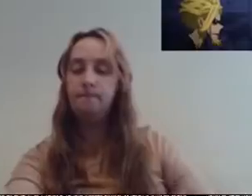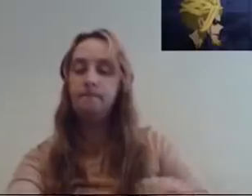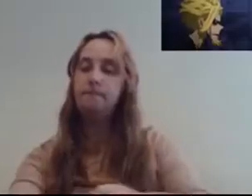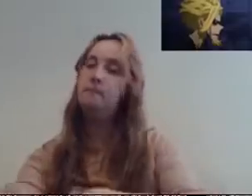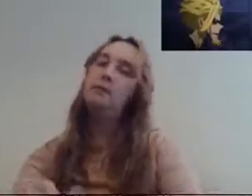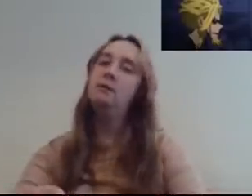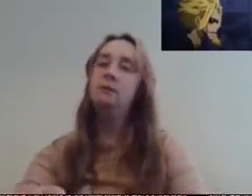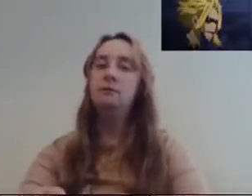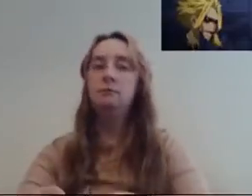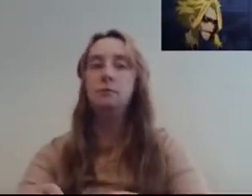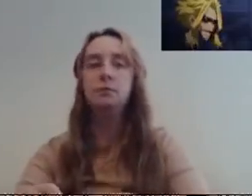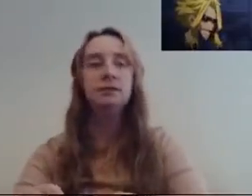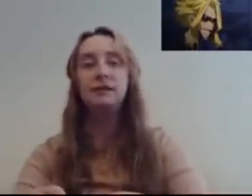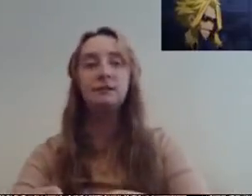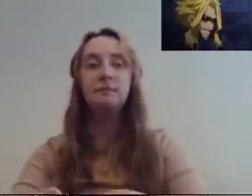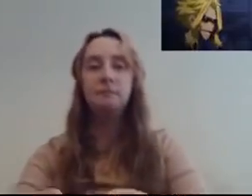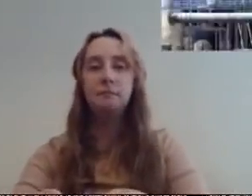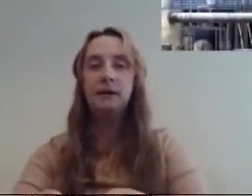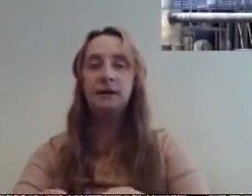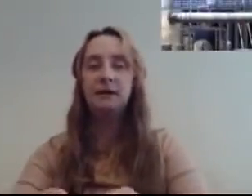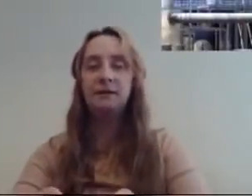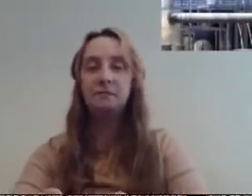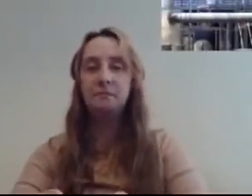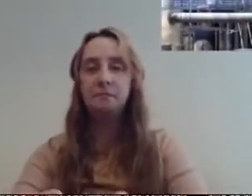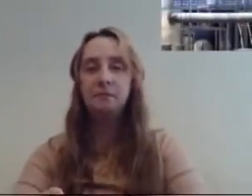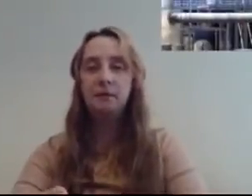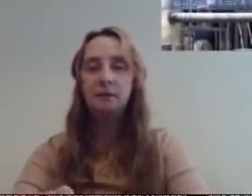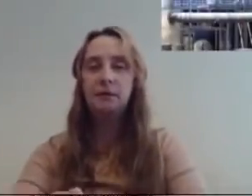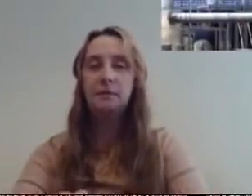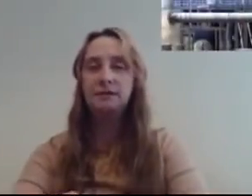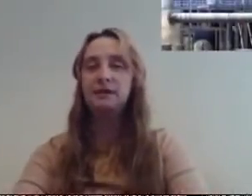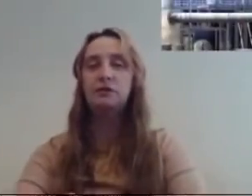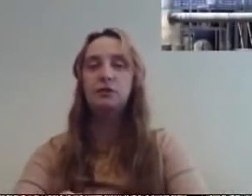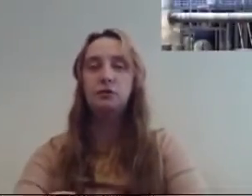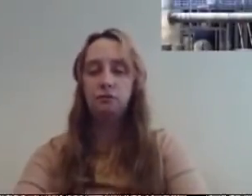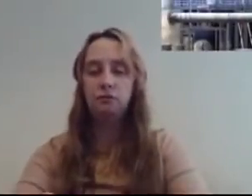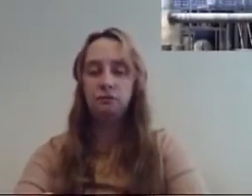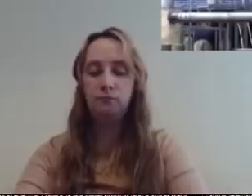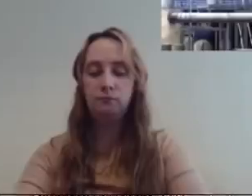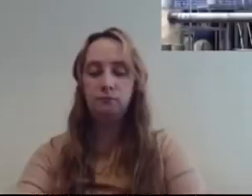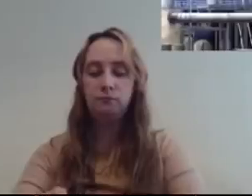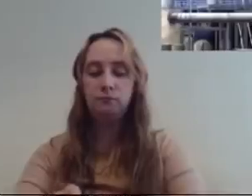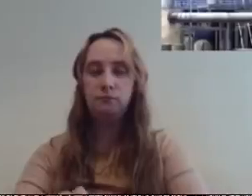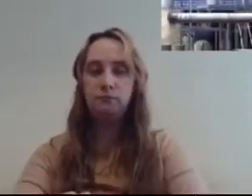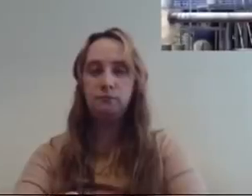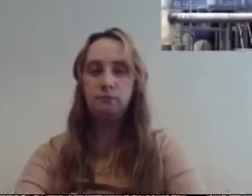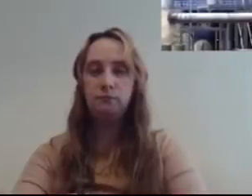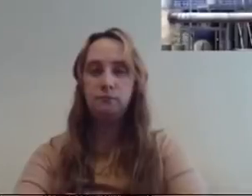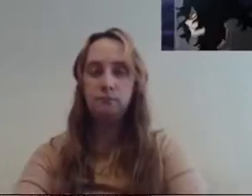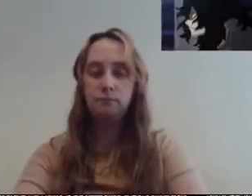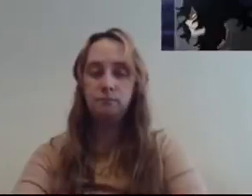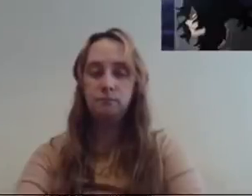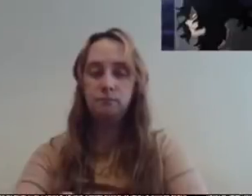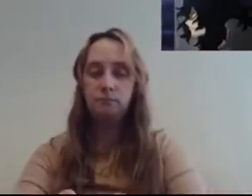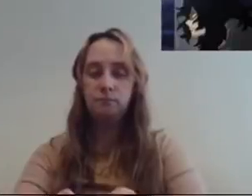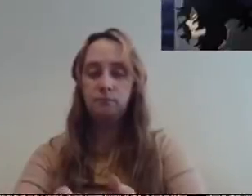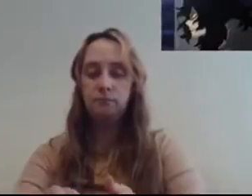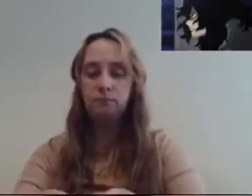all right let's wait let's see what happens what what is our this is